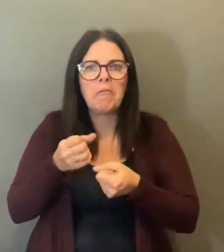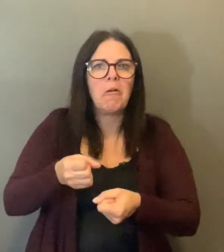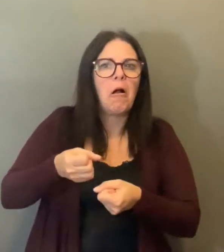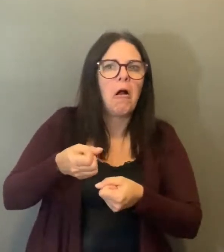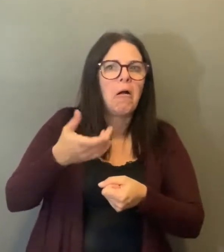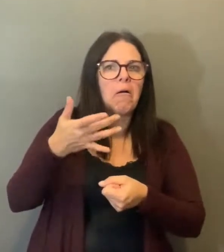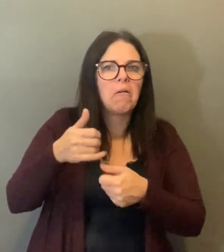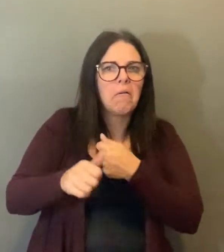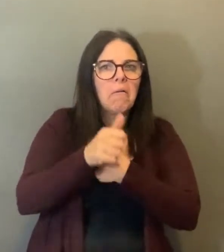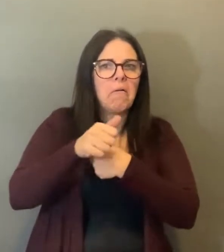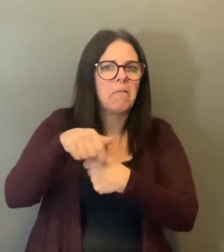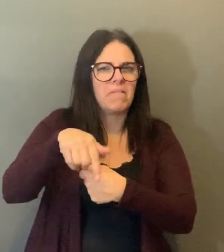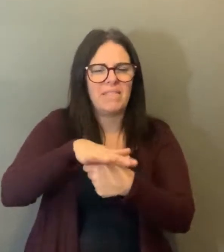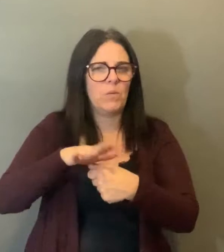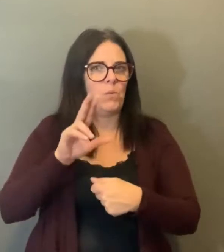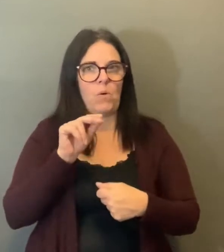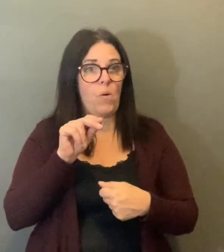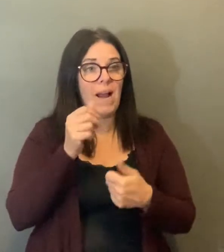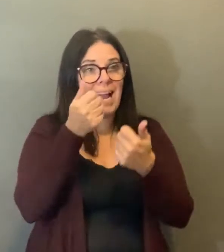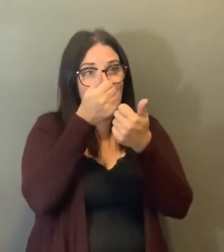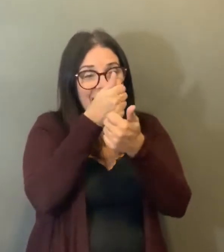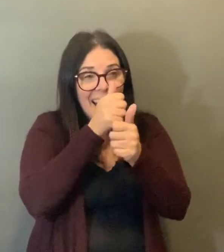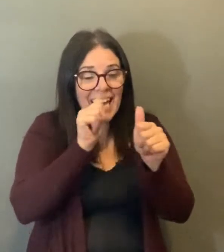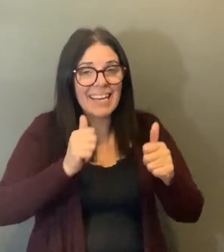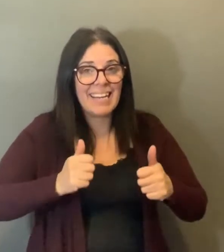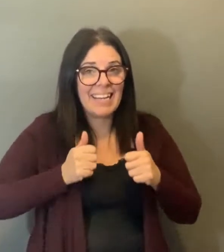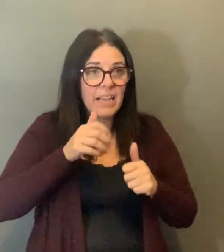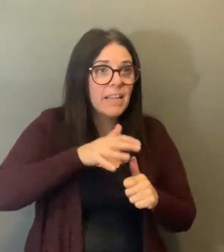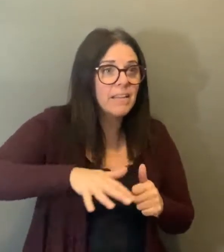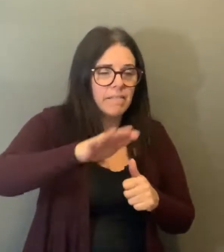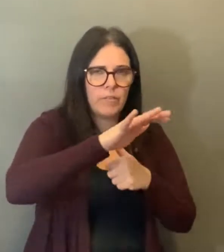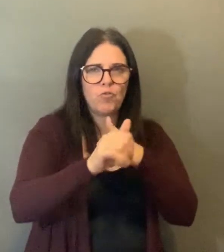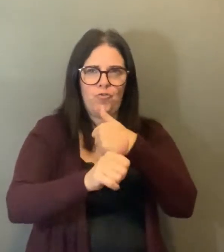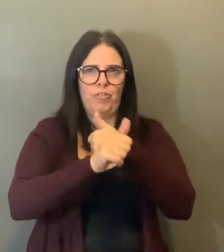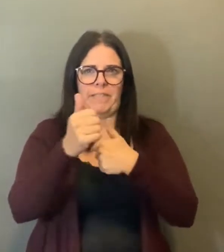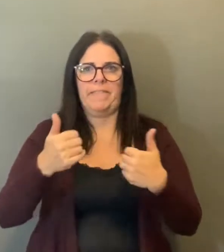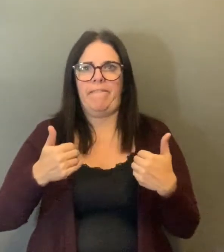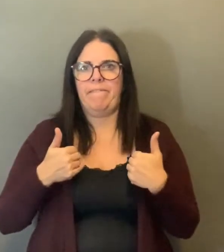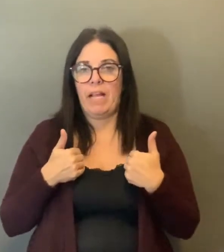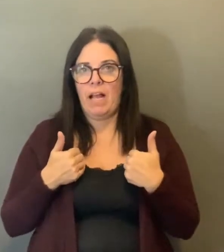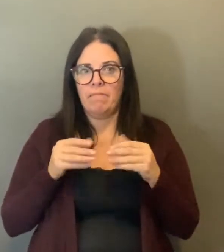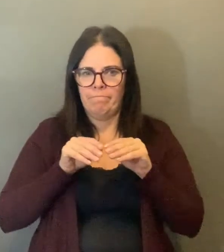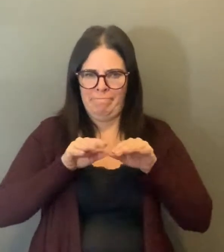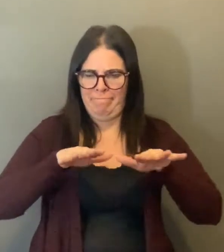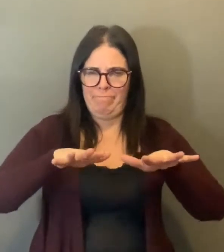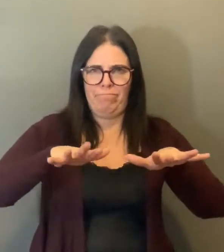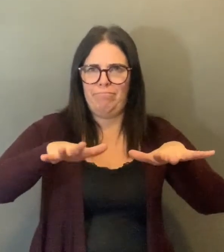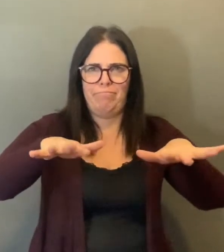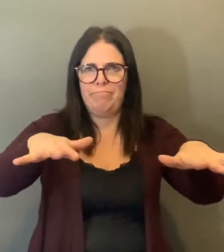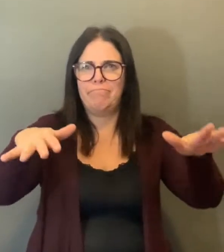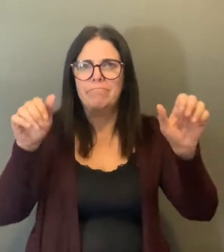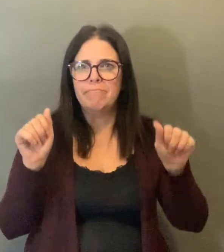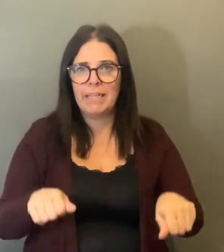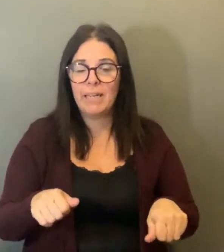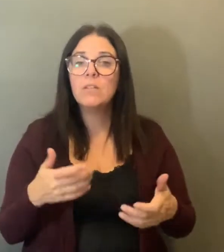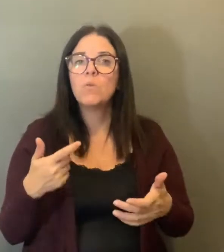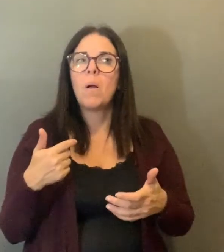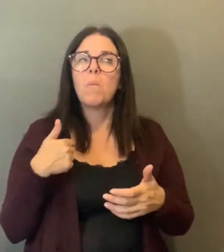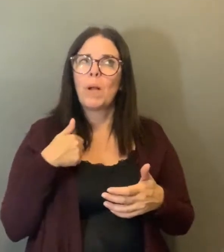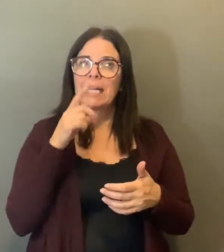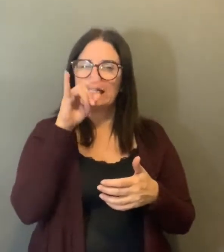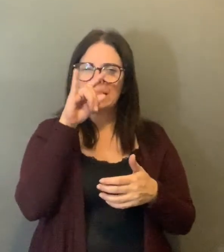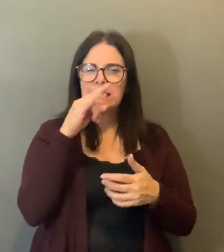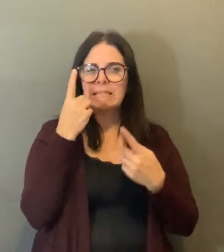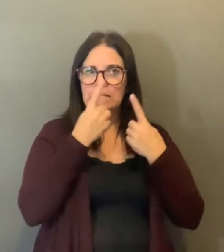live, have pretty much an equal chance of contracting the disease. So I don't want to undermine the risk